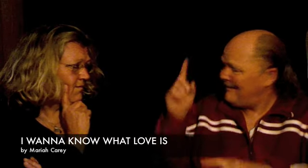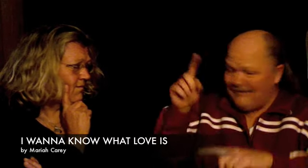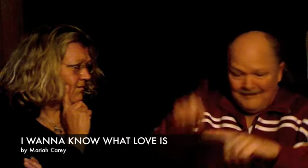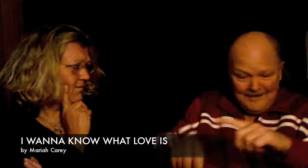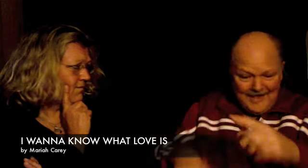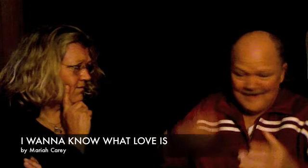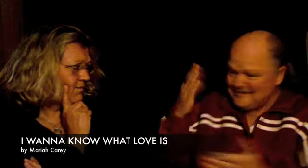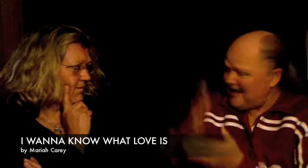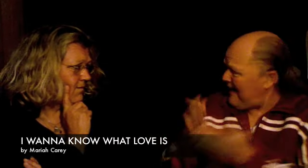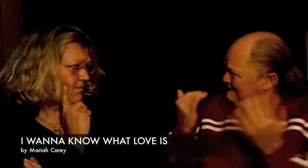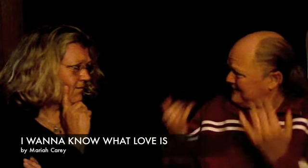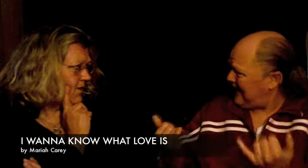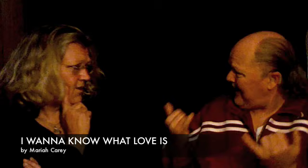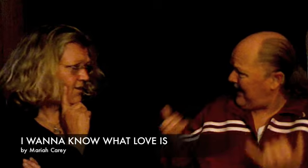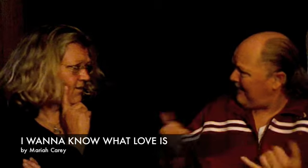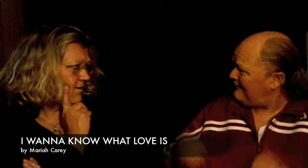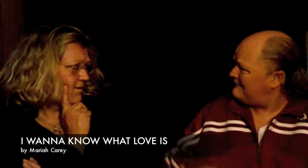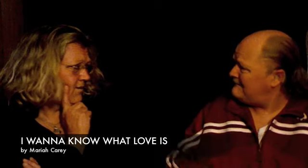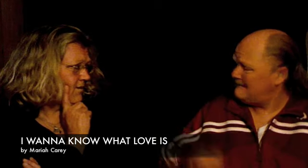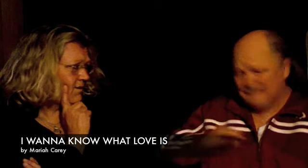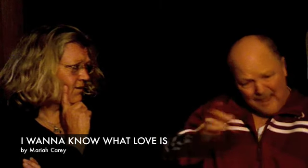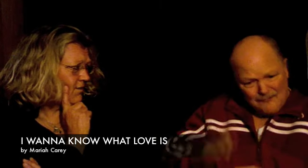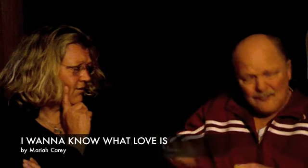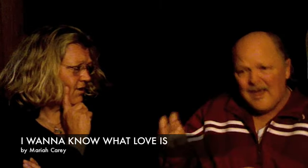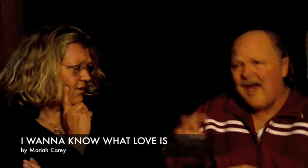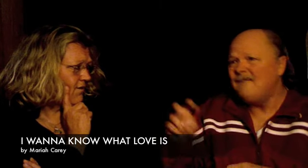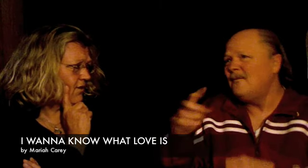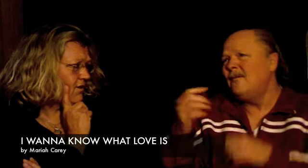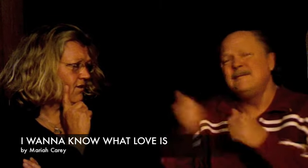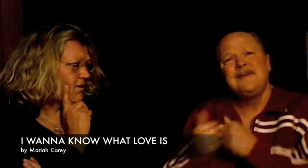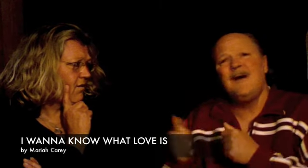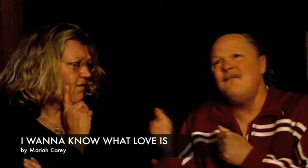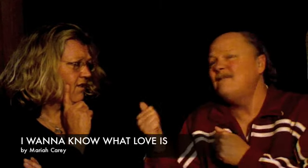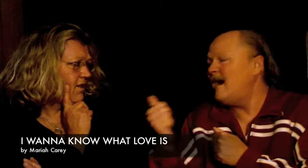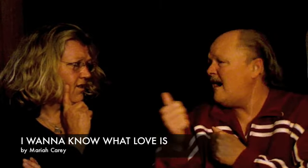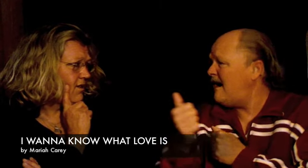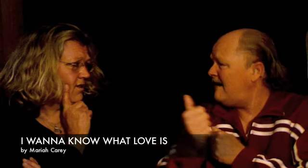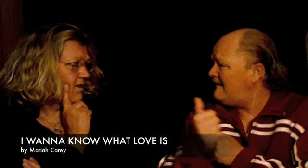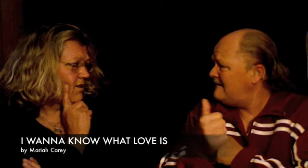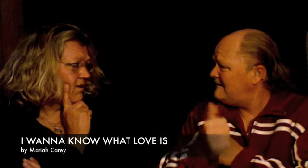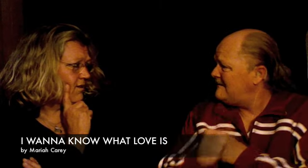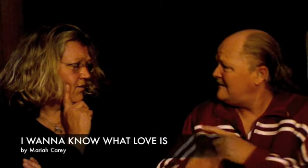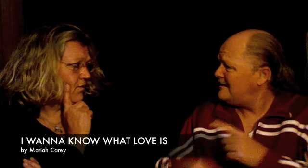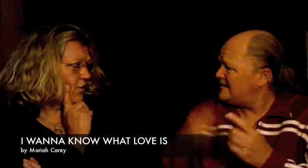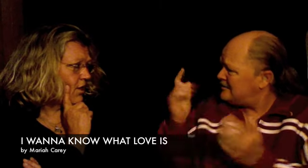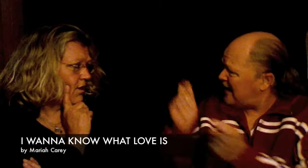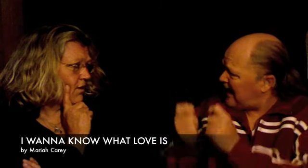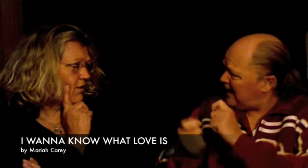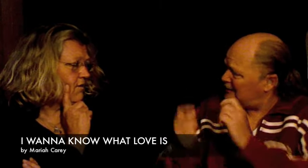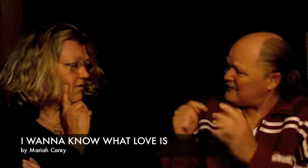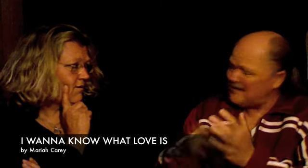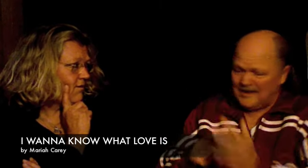can't stop now I've traveled so far To change this